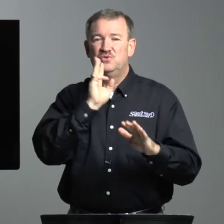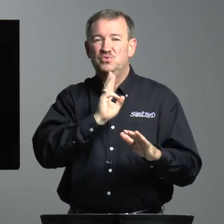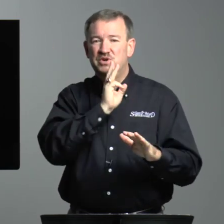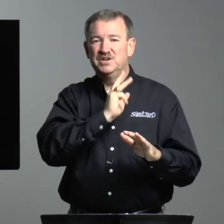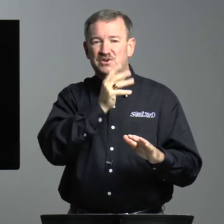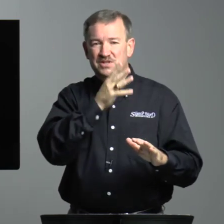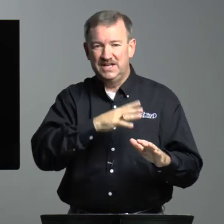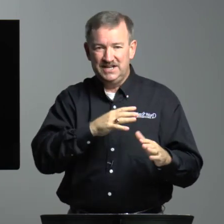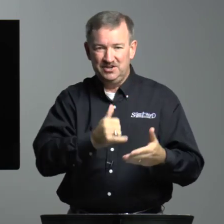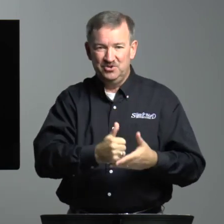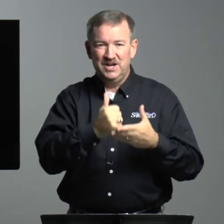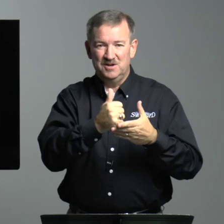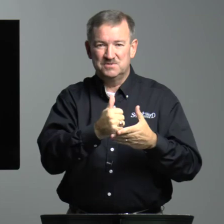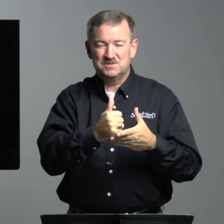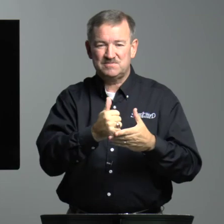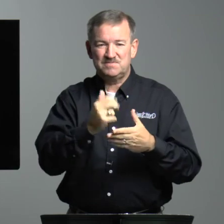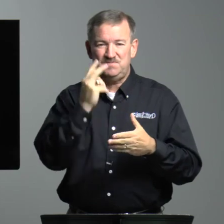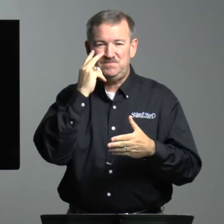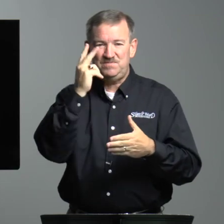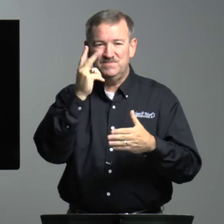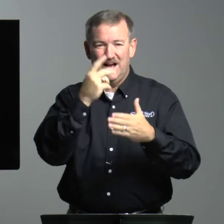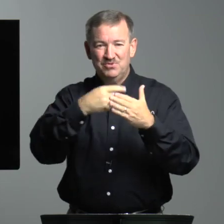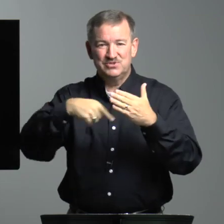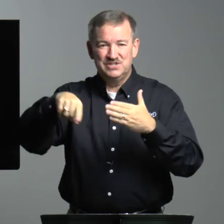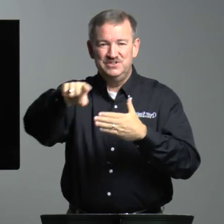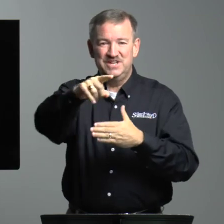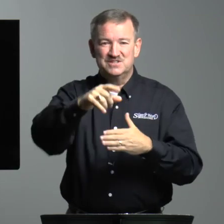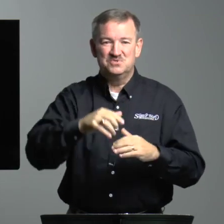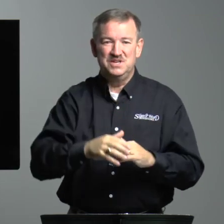widow lady who helps. I will see you next week.